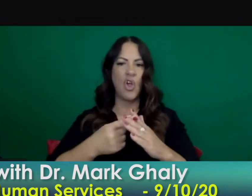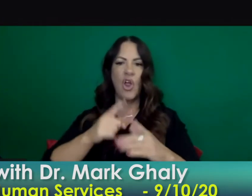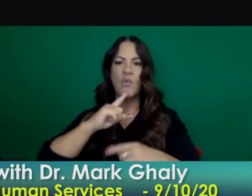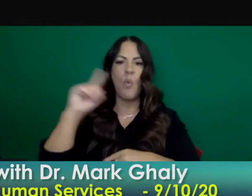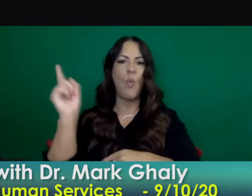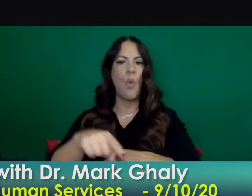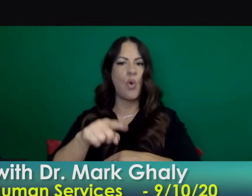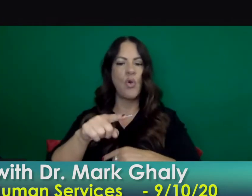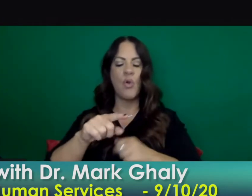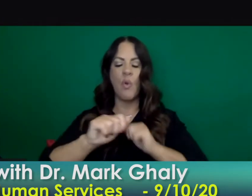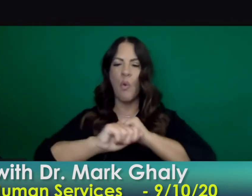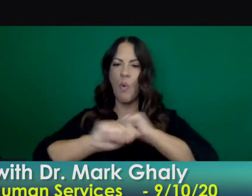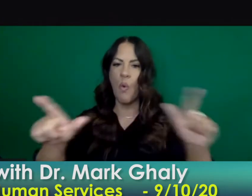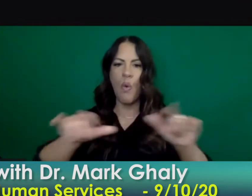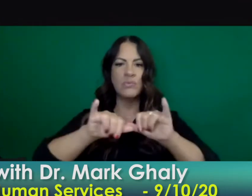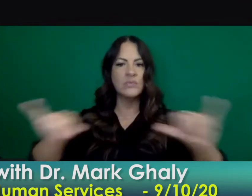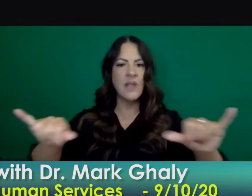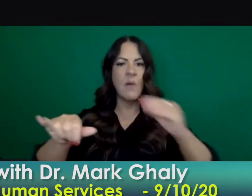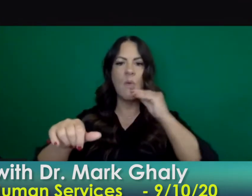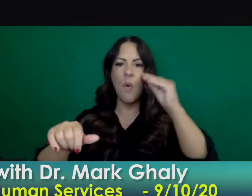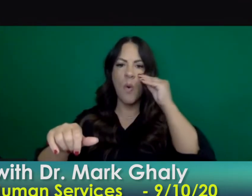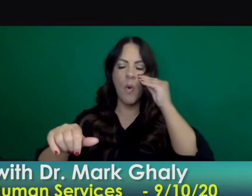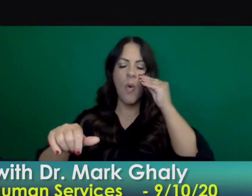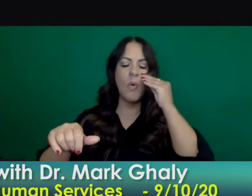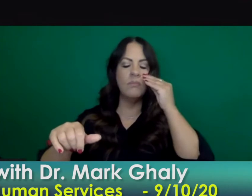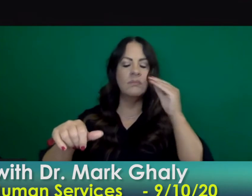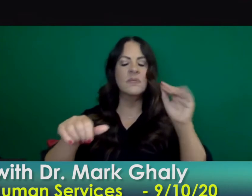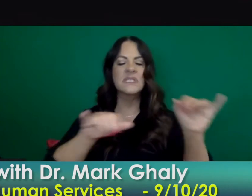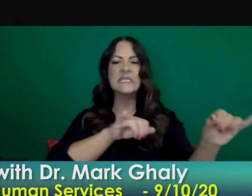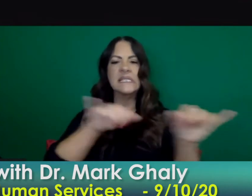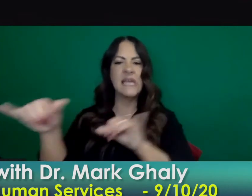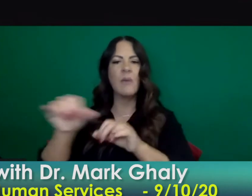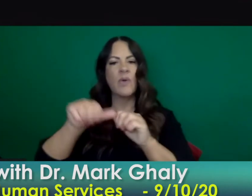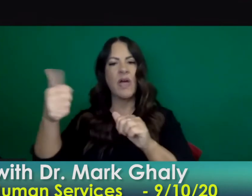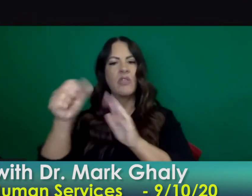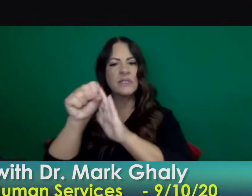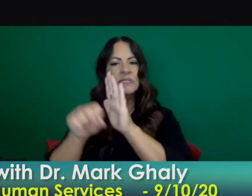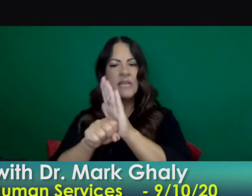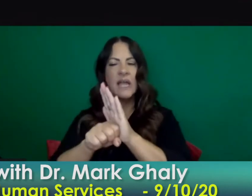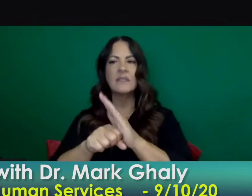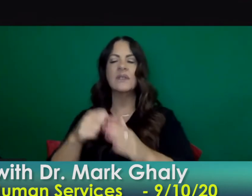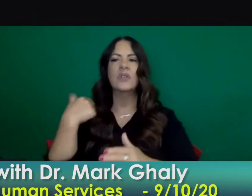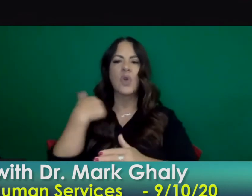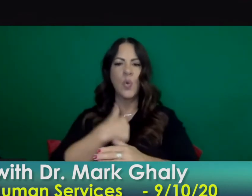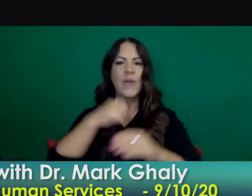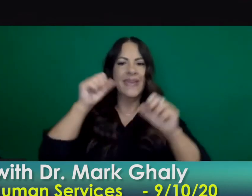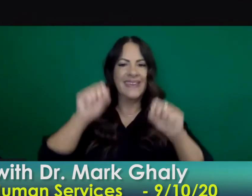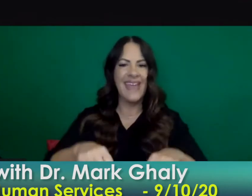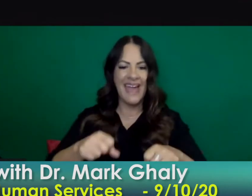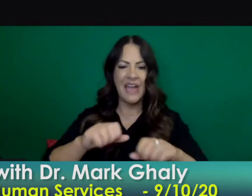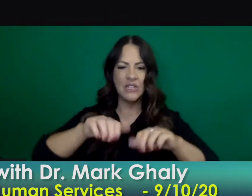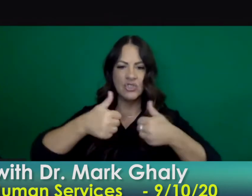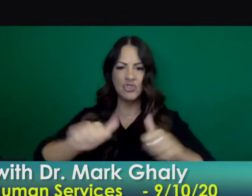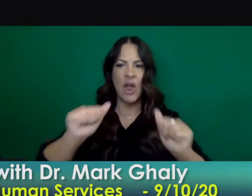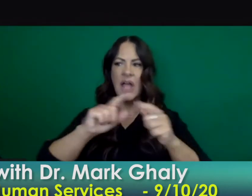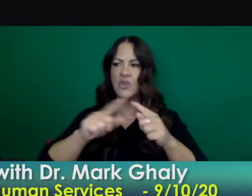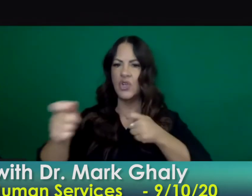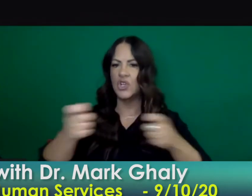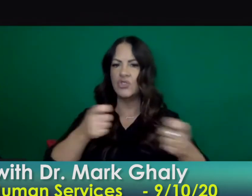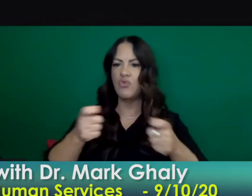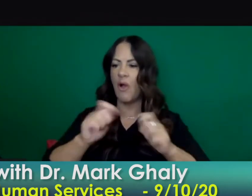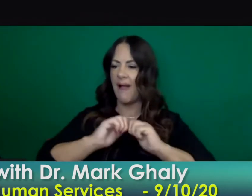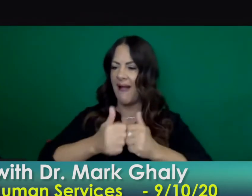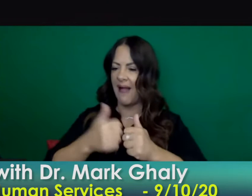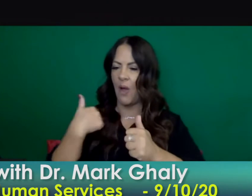orders compared to the rest of the nation that really allowed us to address the situation locally in a very aggressive